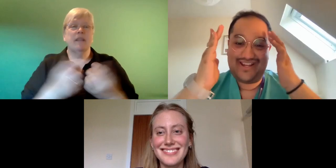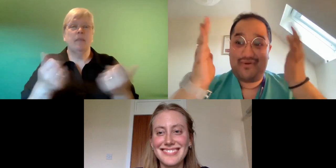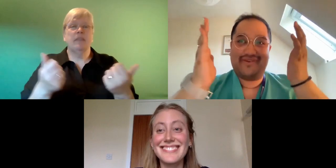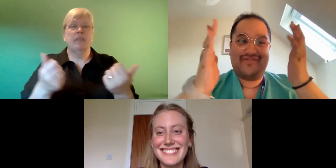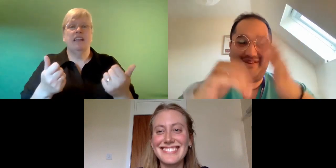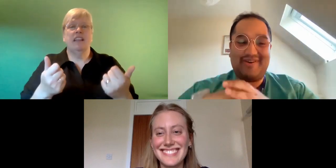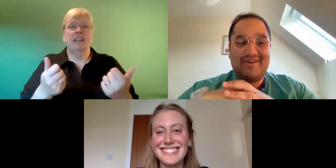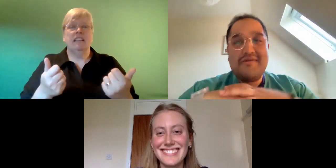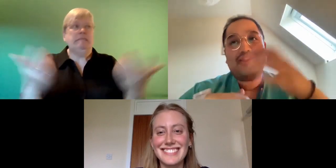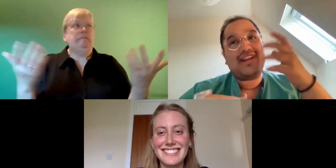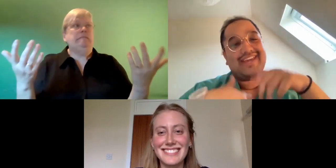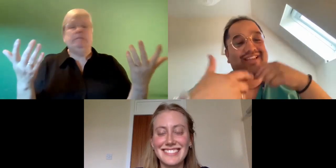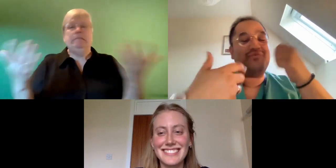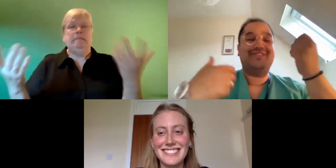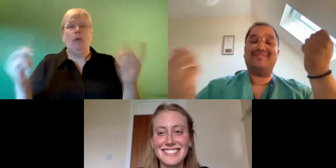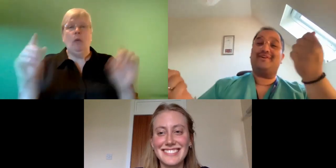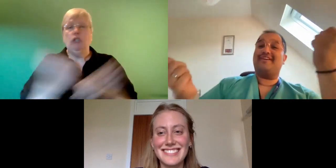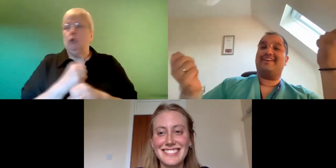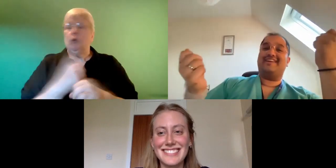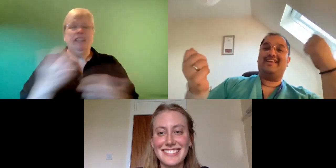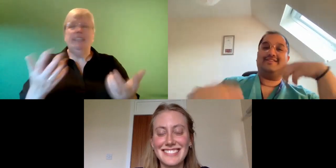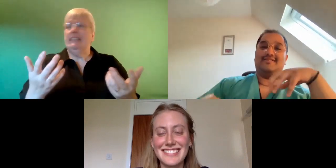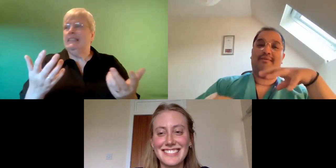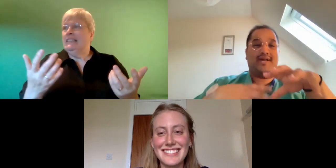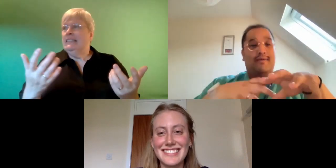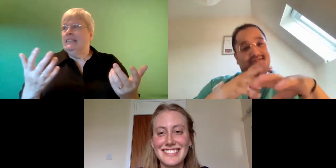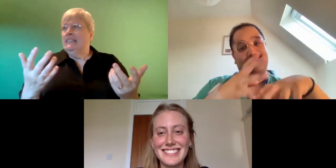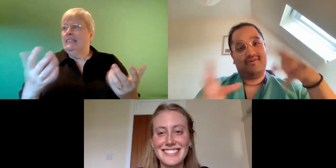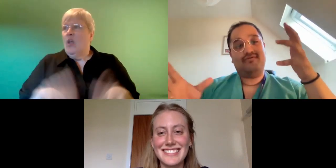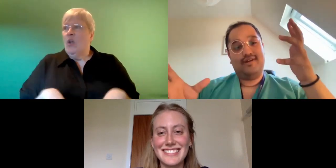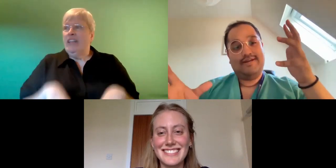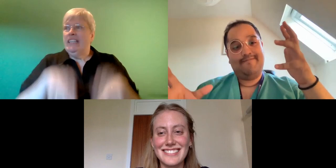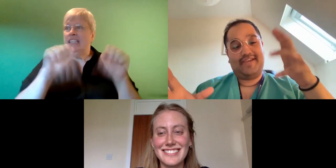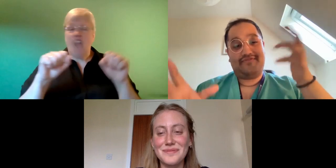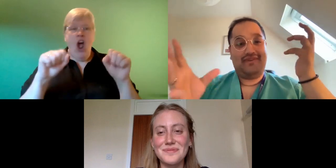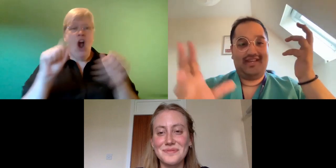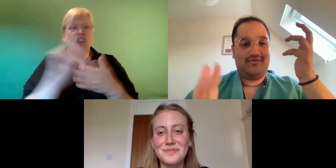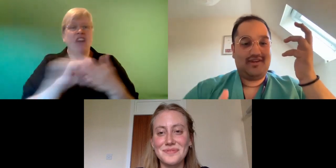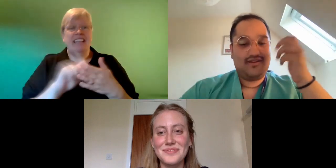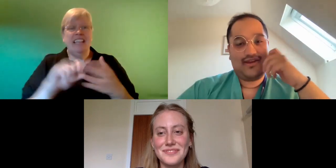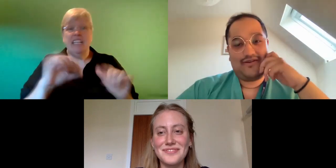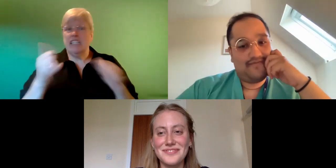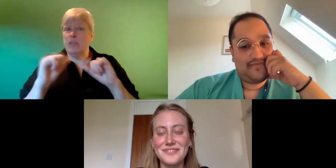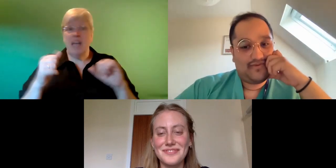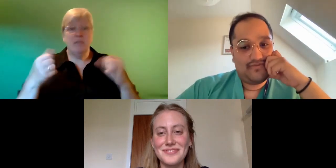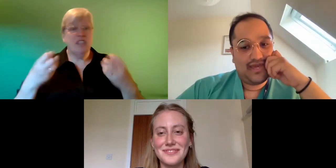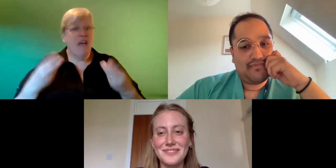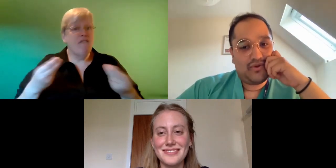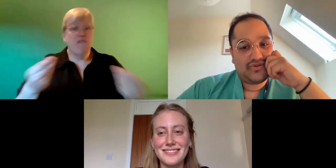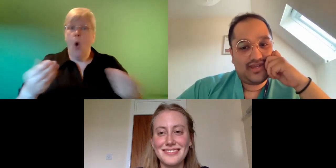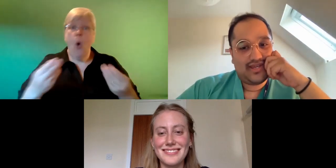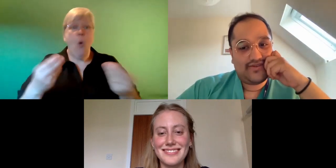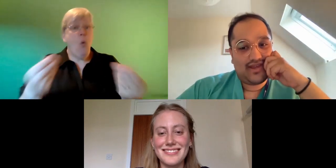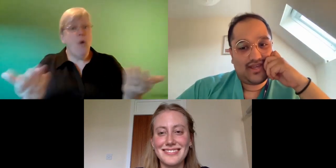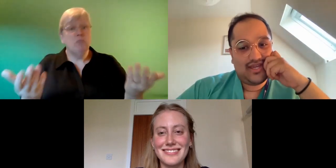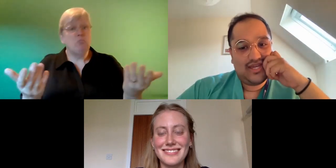kill like what i'm gonna write about but then i guess like when you do start writing it does sometimes just flow that's for me anyway um but yeah